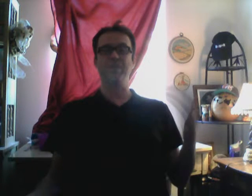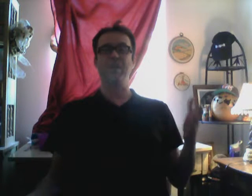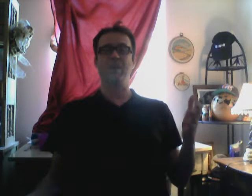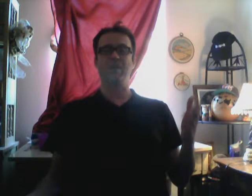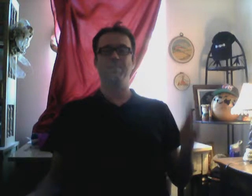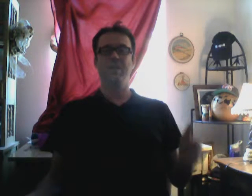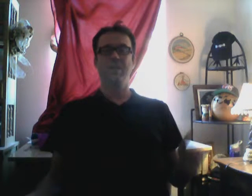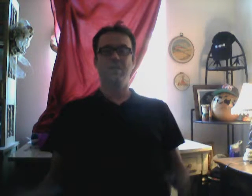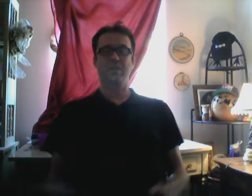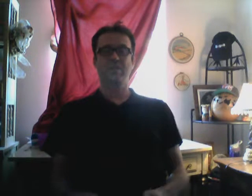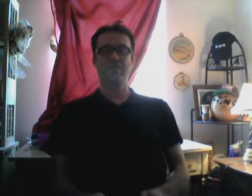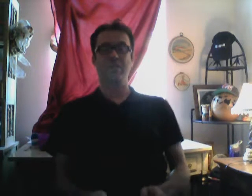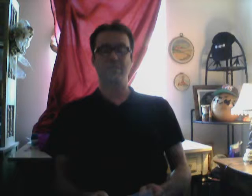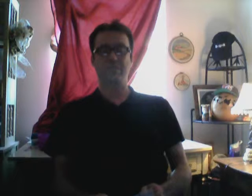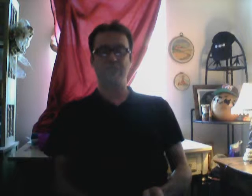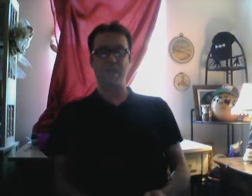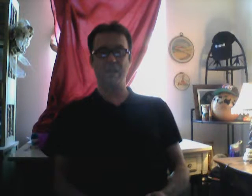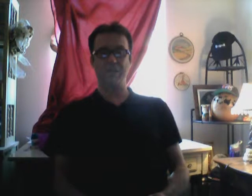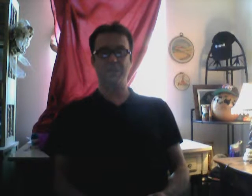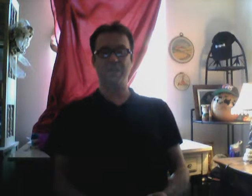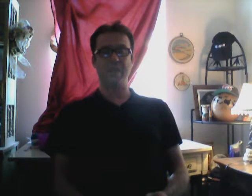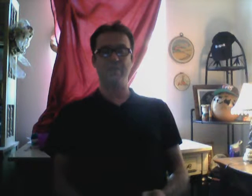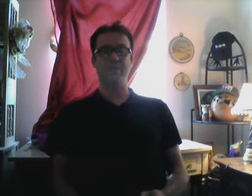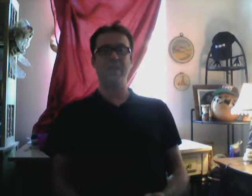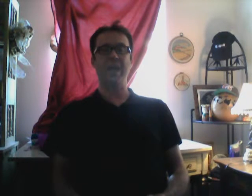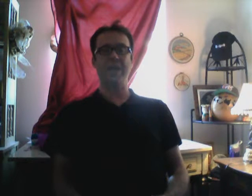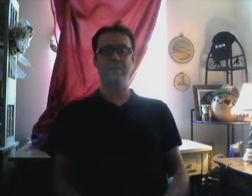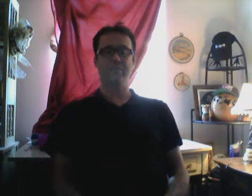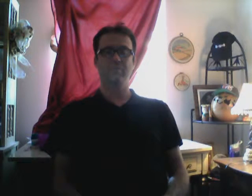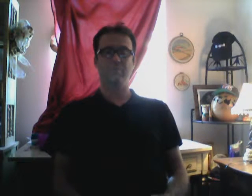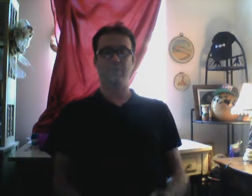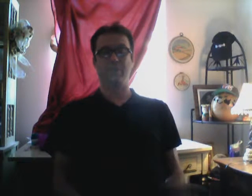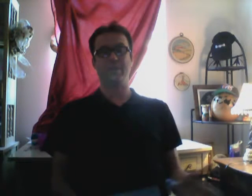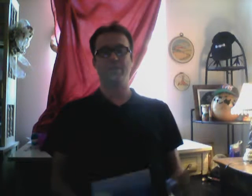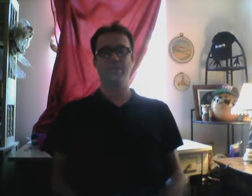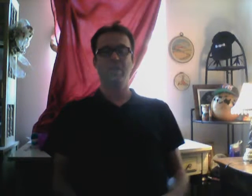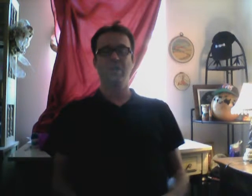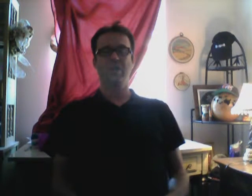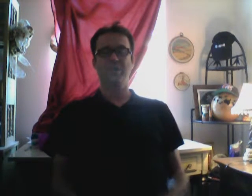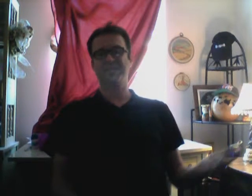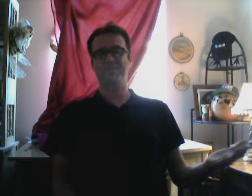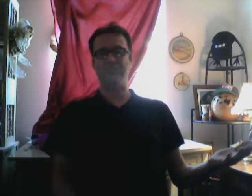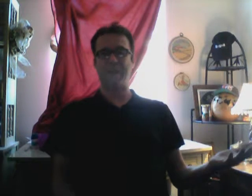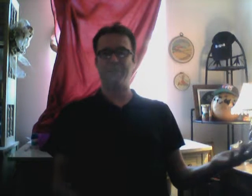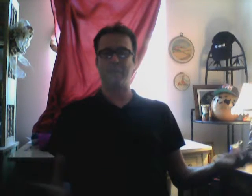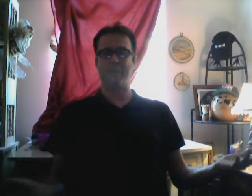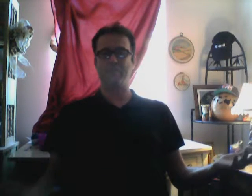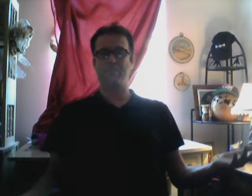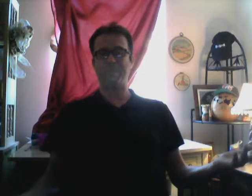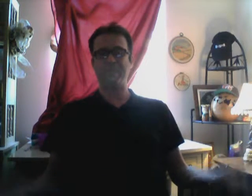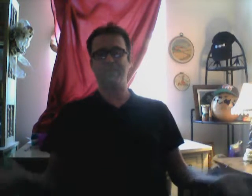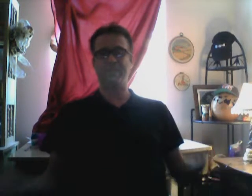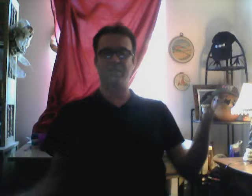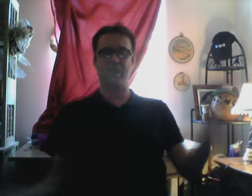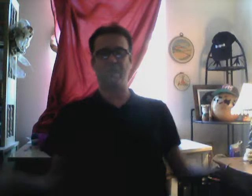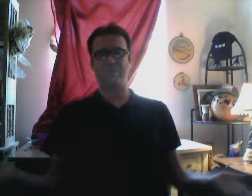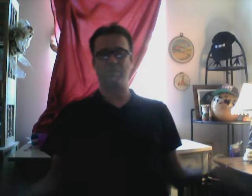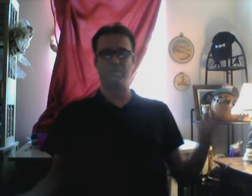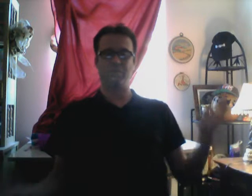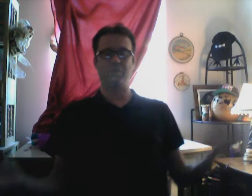The. The. The scammers. Hate. Real English. Because it's. Mathematical things. It's logic. You know.